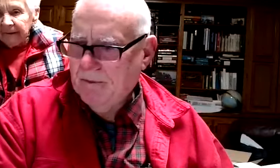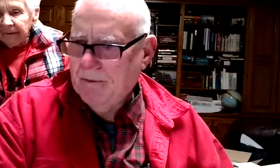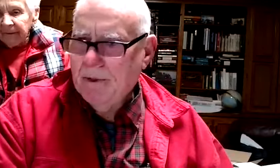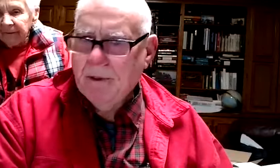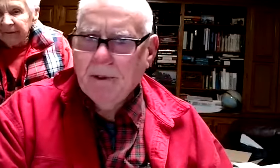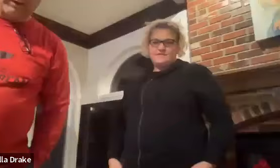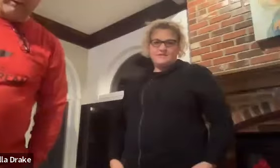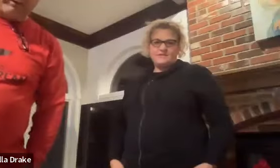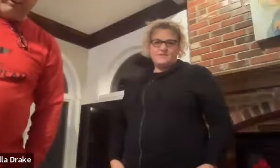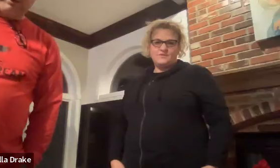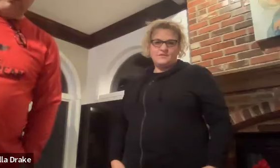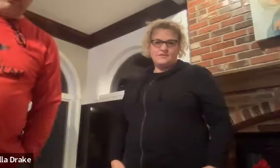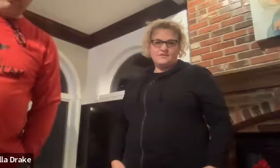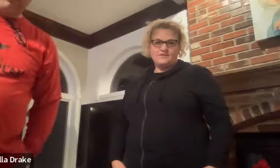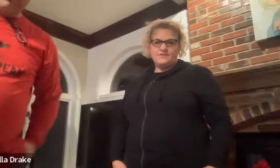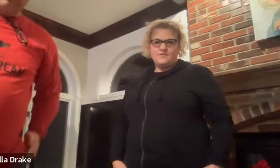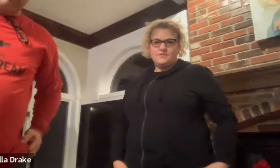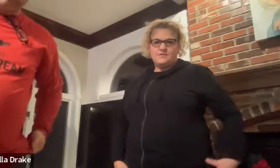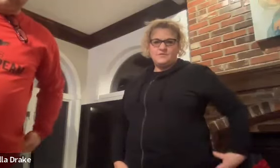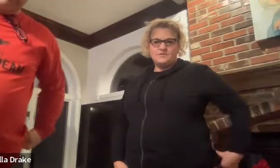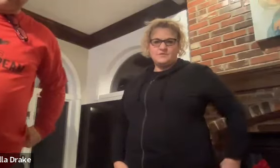say we can hear you dad if you are asking questions